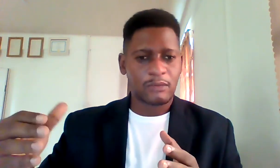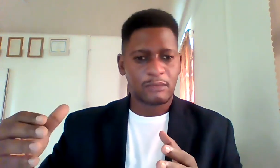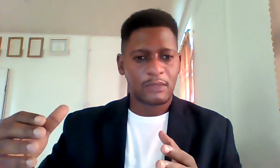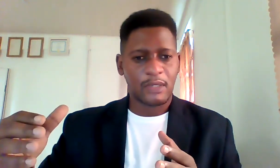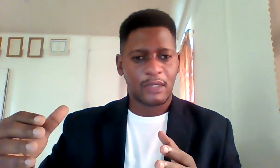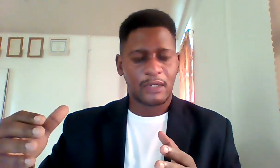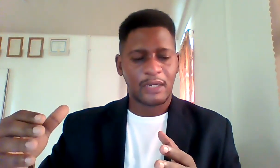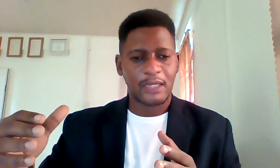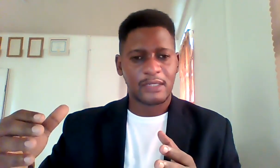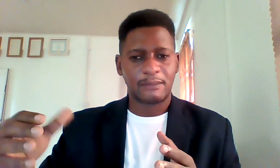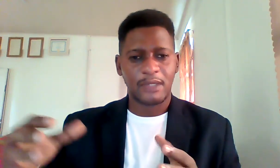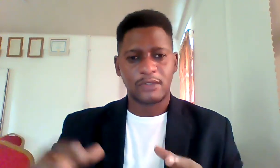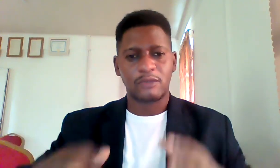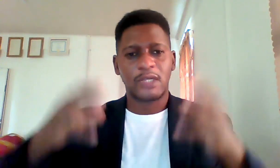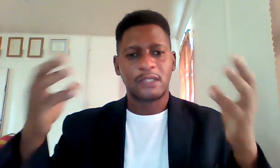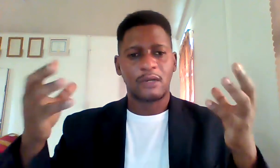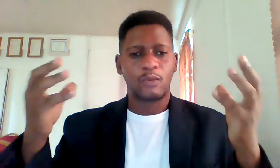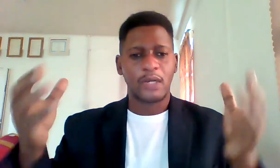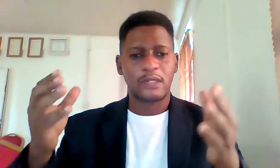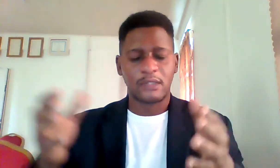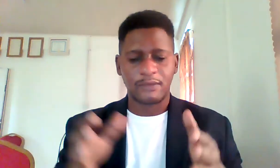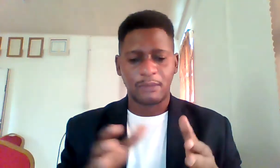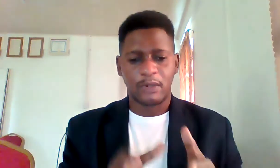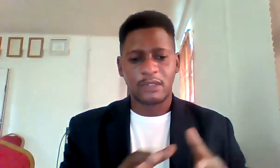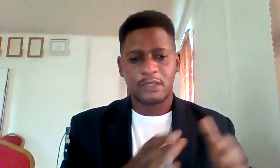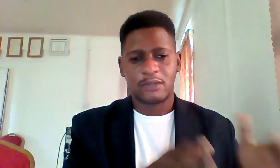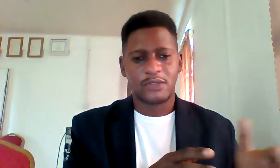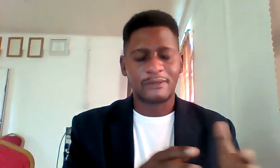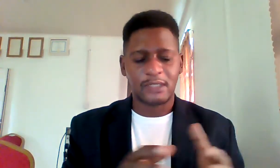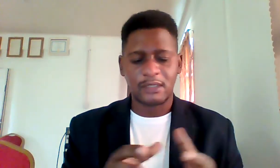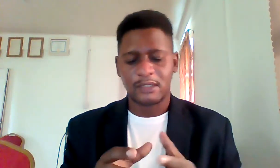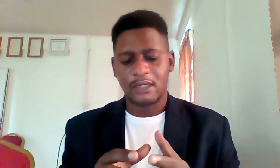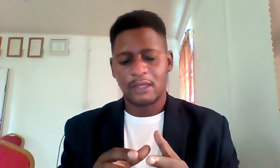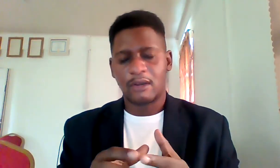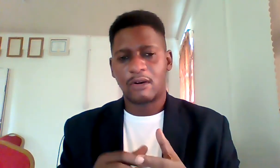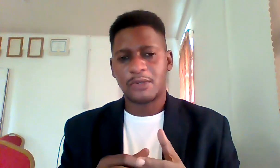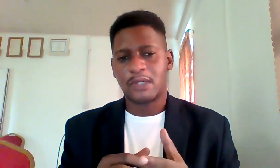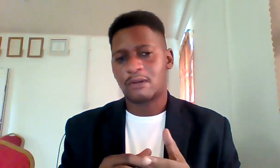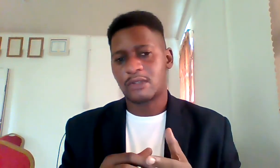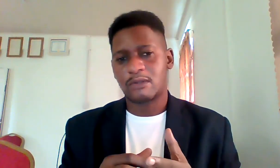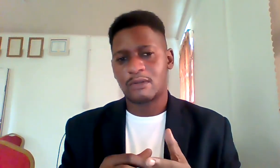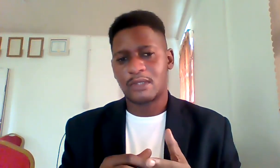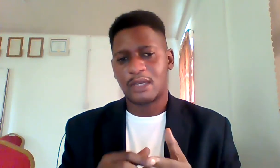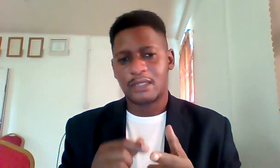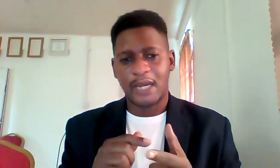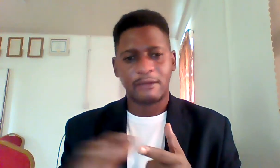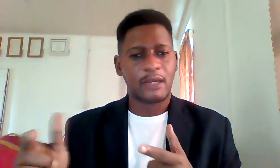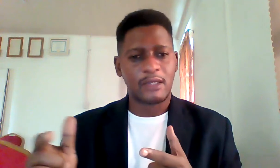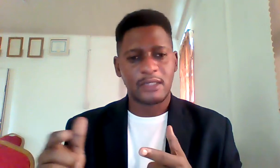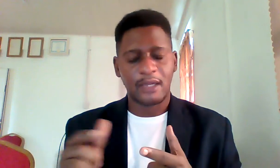clientele base to raise awareness of your products and services or you can also use direct contact